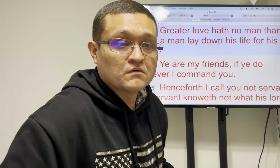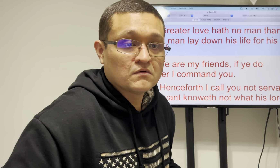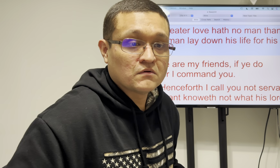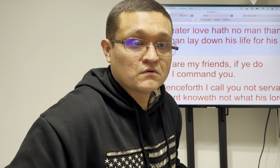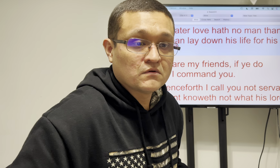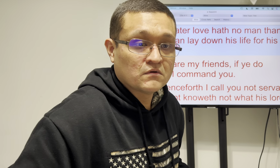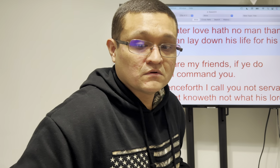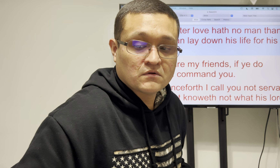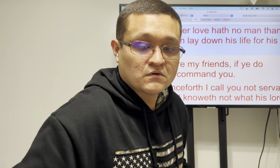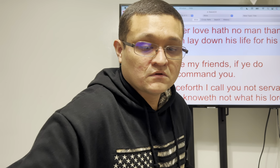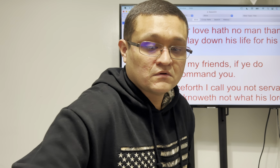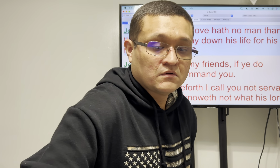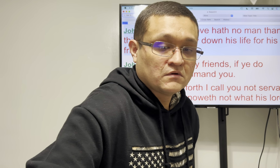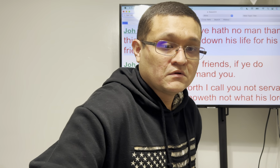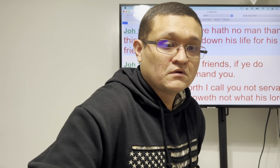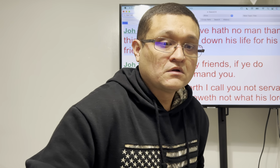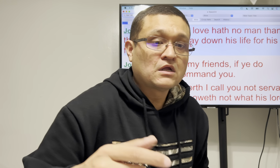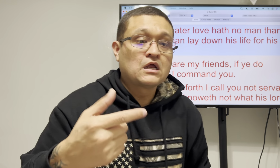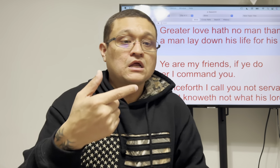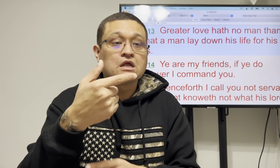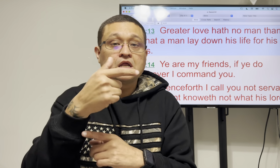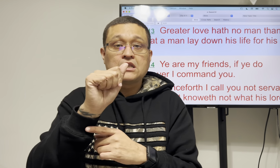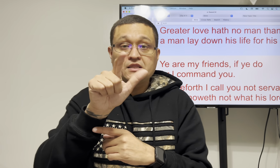1 and 4